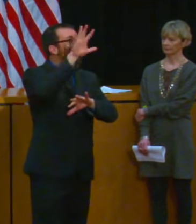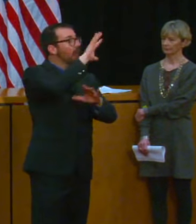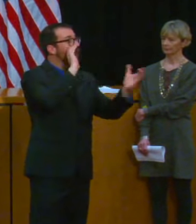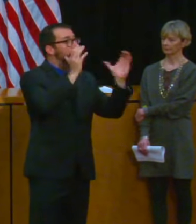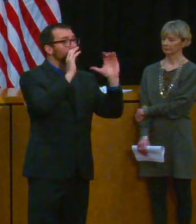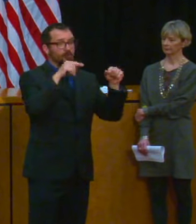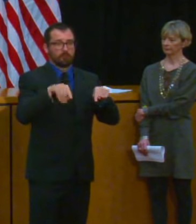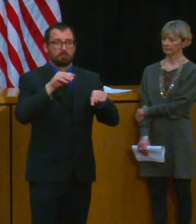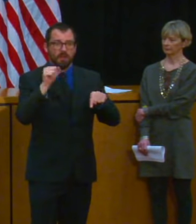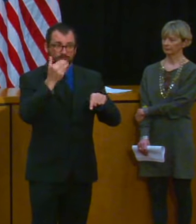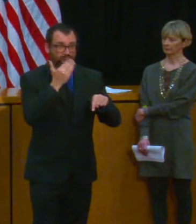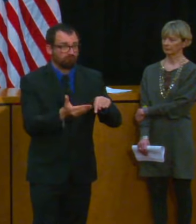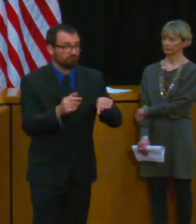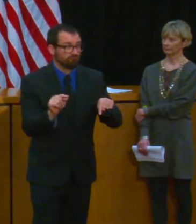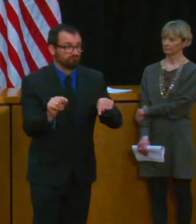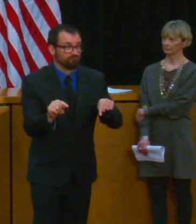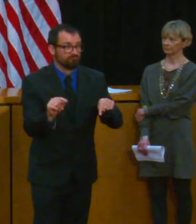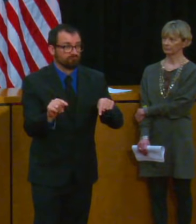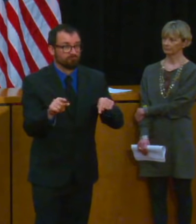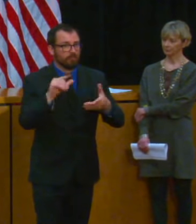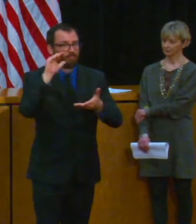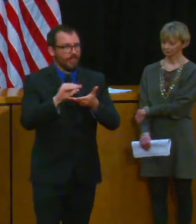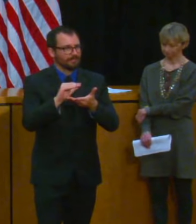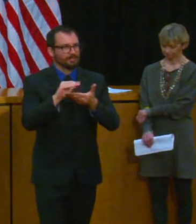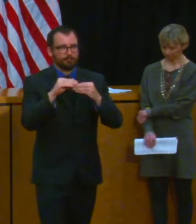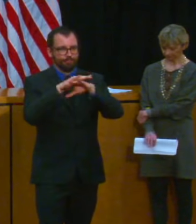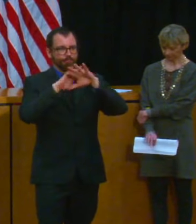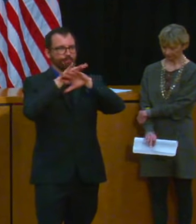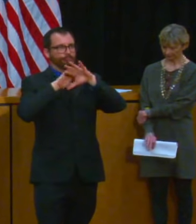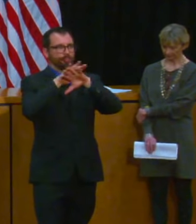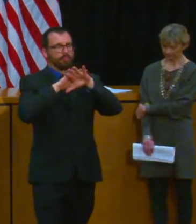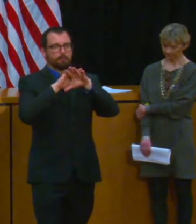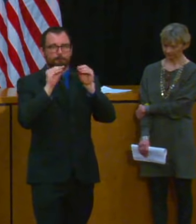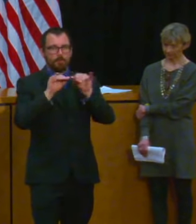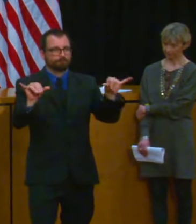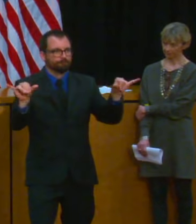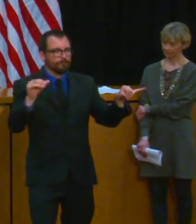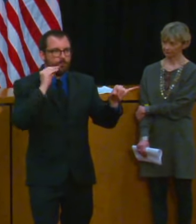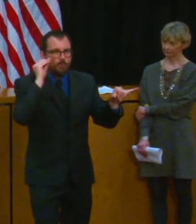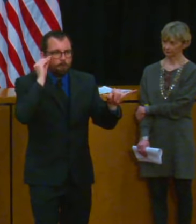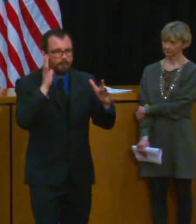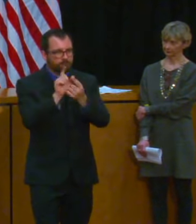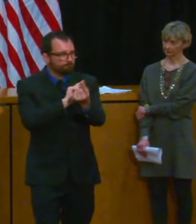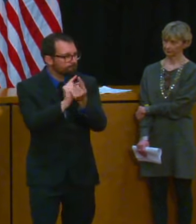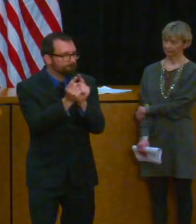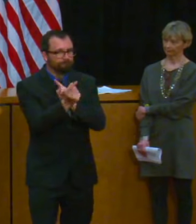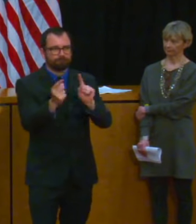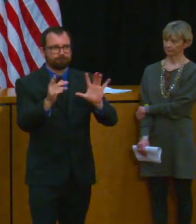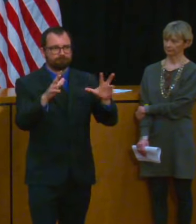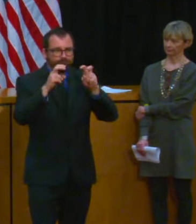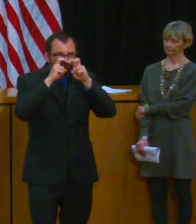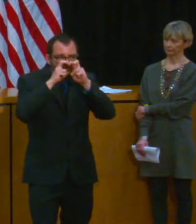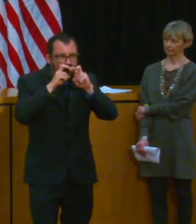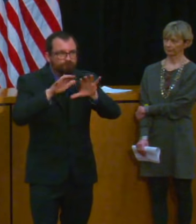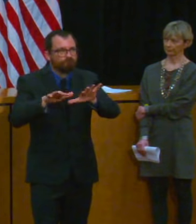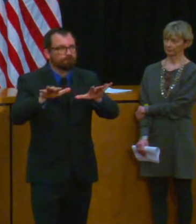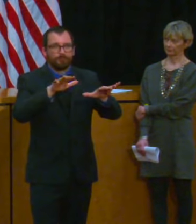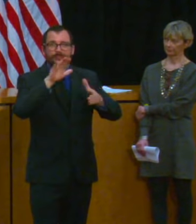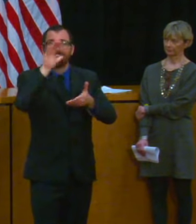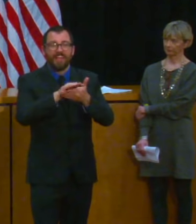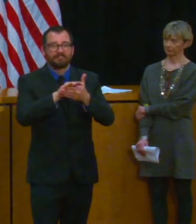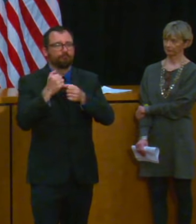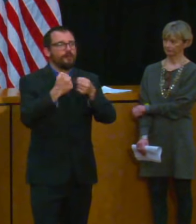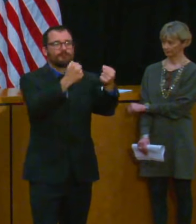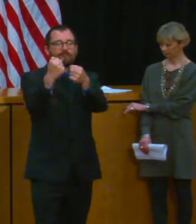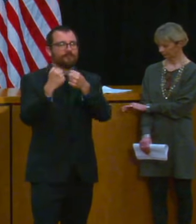put in place the work that you have done to socially distance limit your travel and limit the number of people